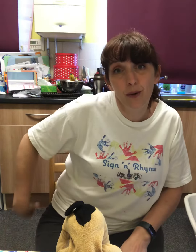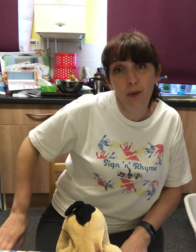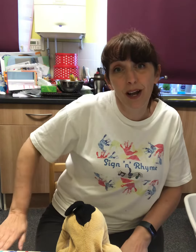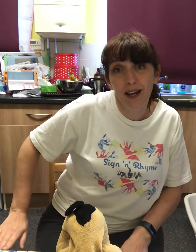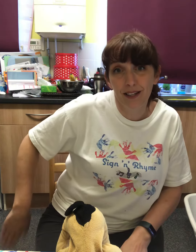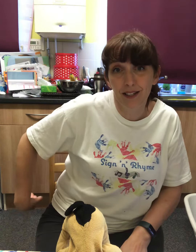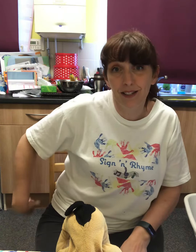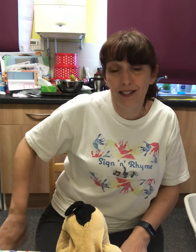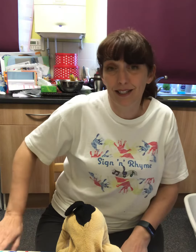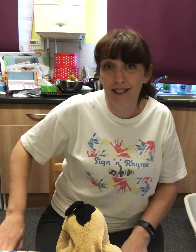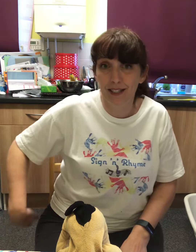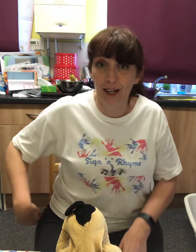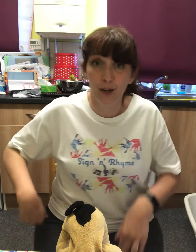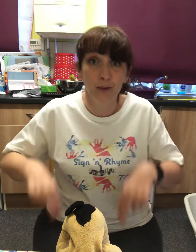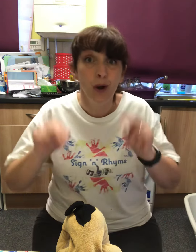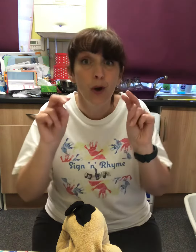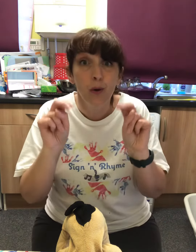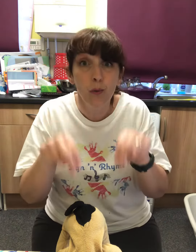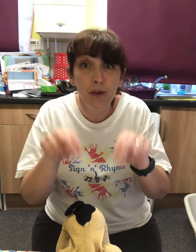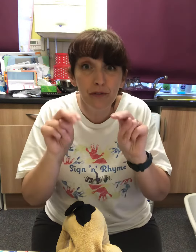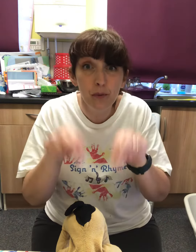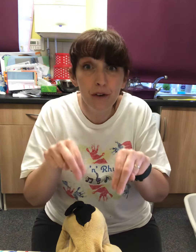waggly tail. Woof woof.